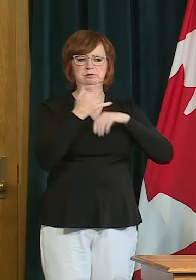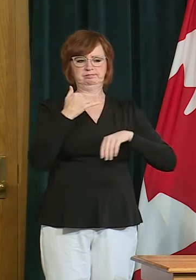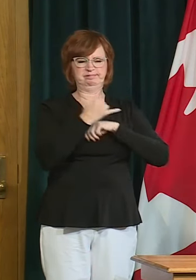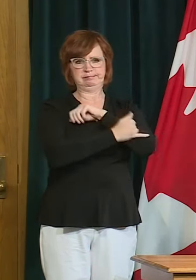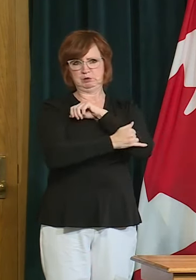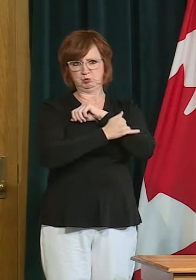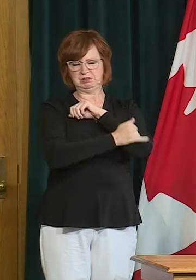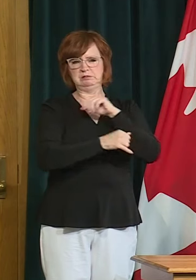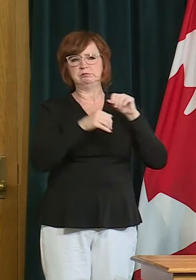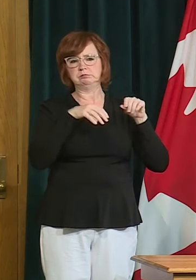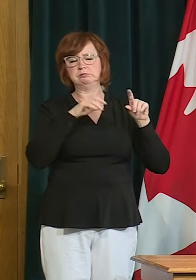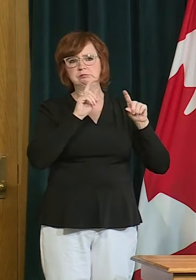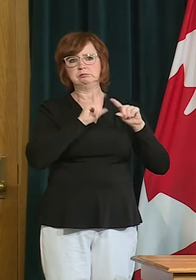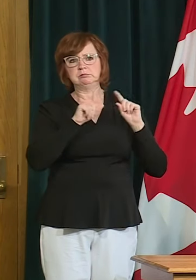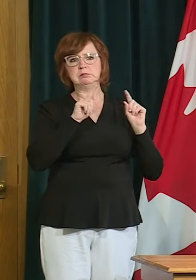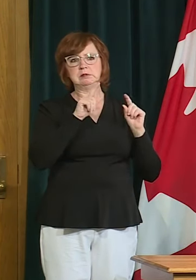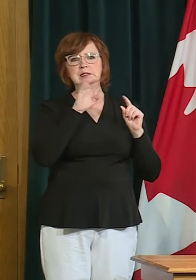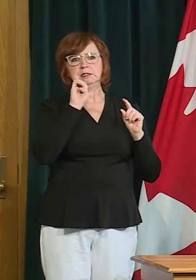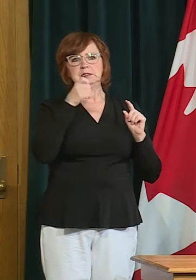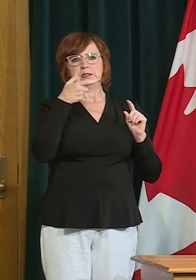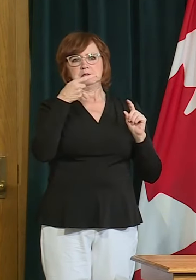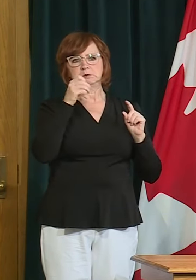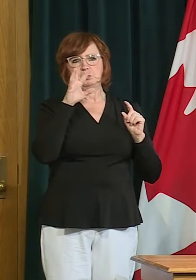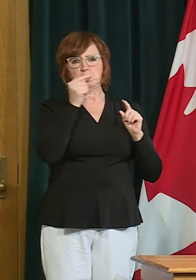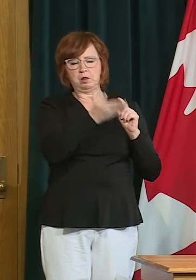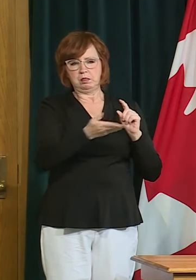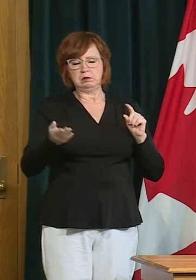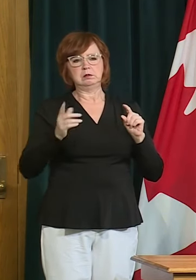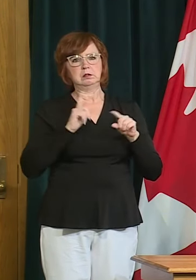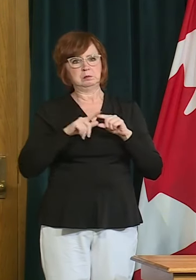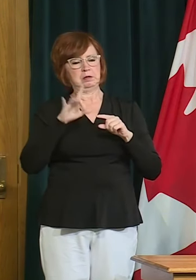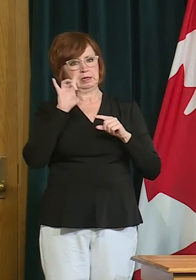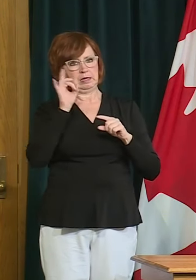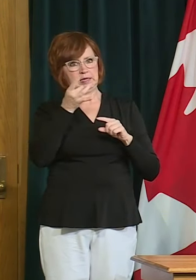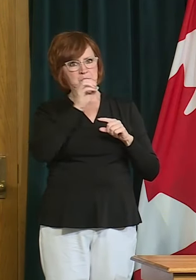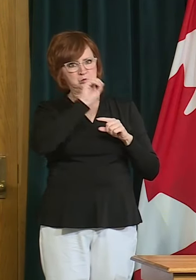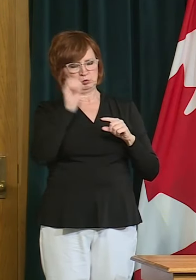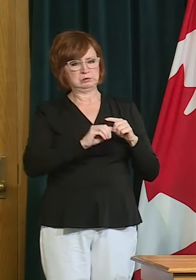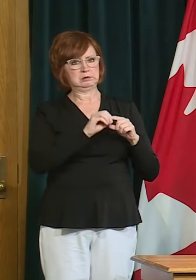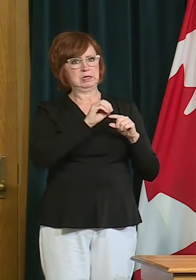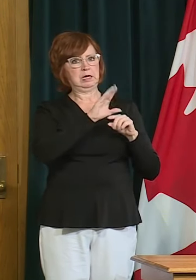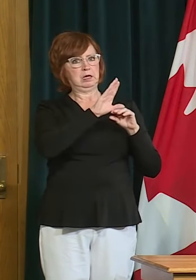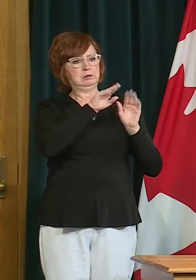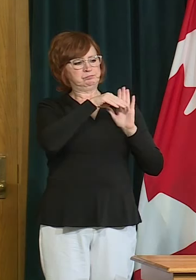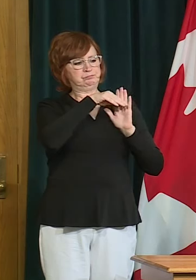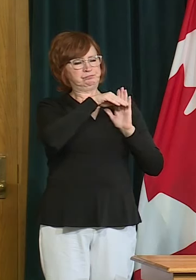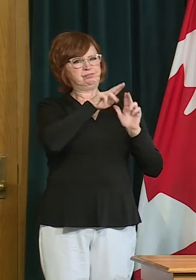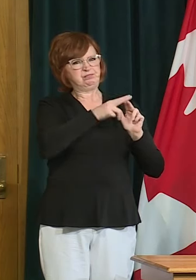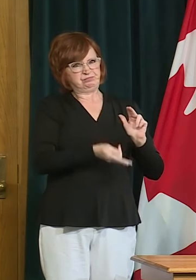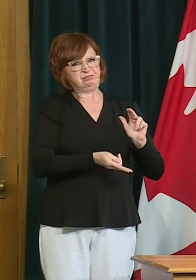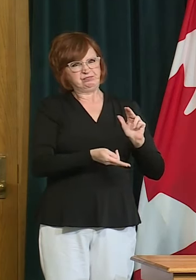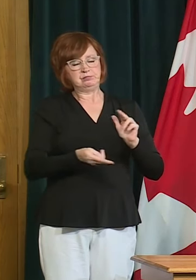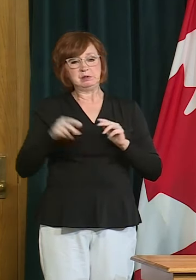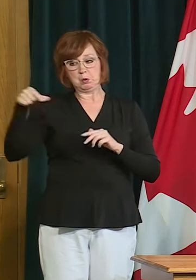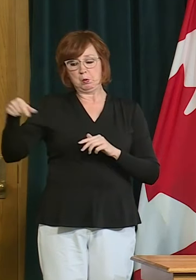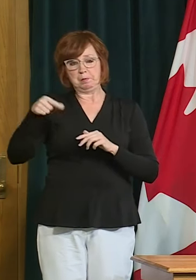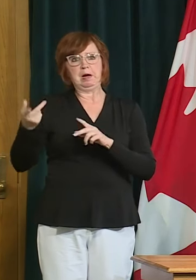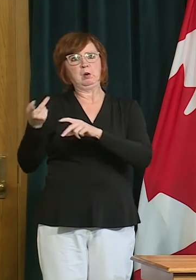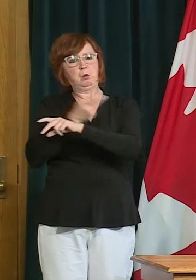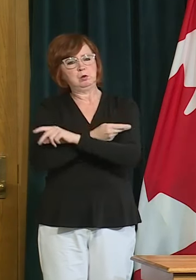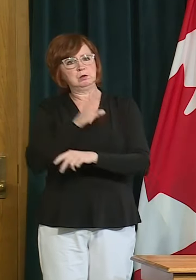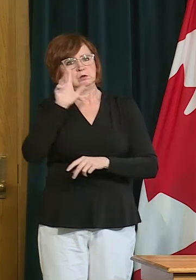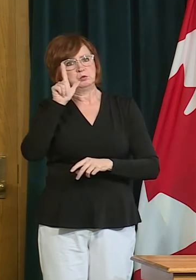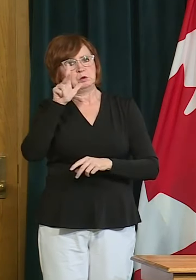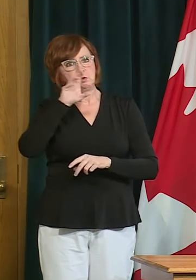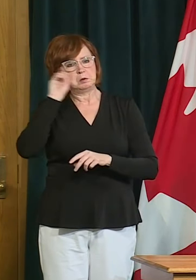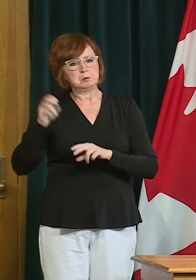This is by far the smallest decline of anywhere in Canada. Quebec for example saw their manufacturing exports fall by 23